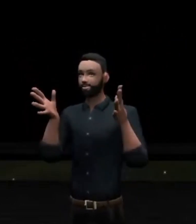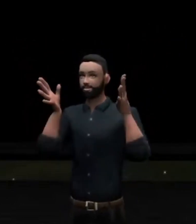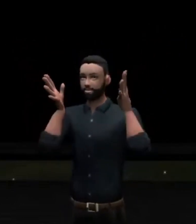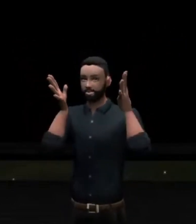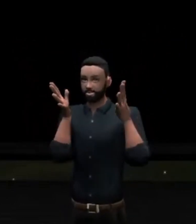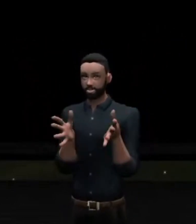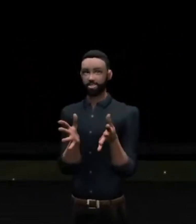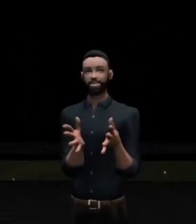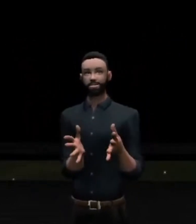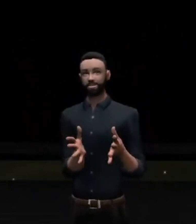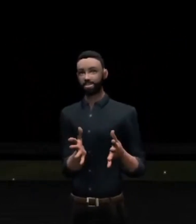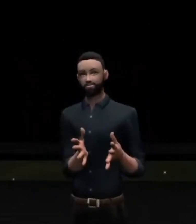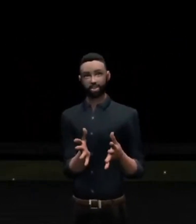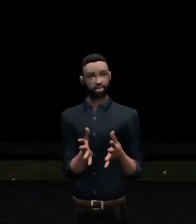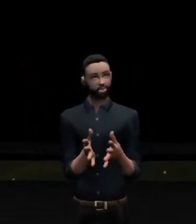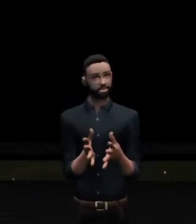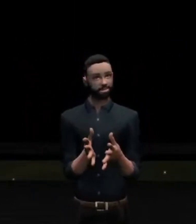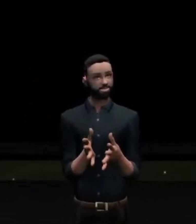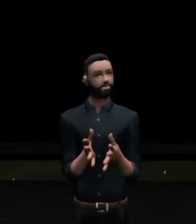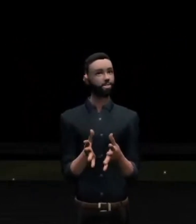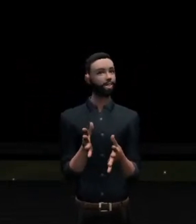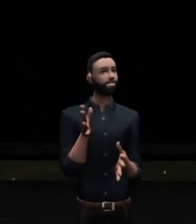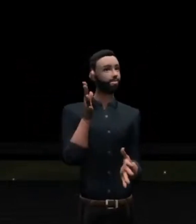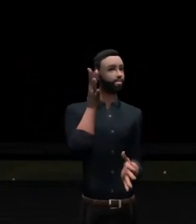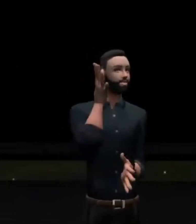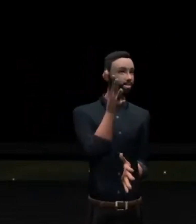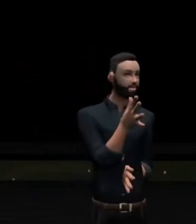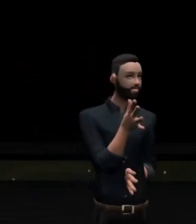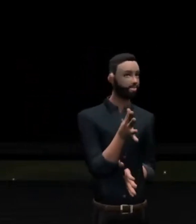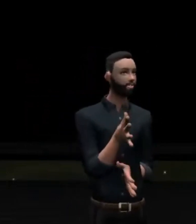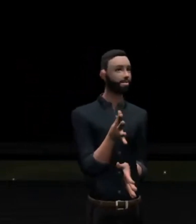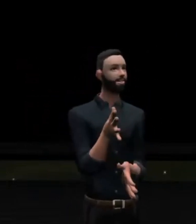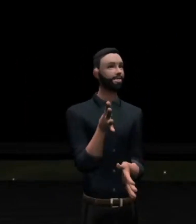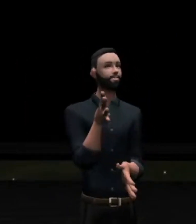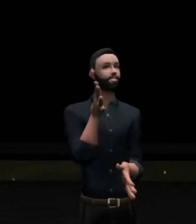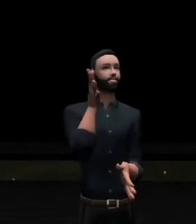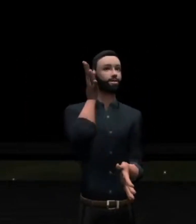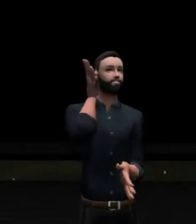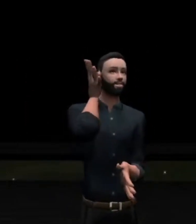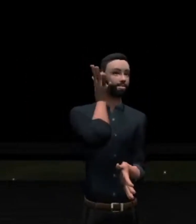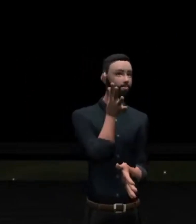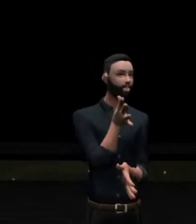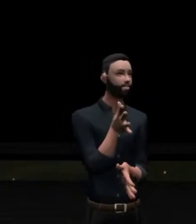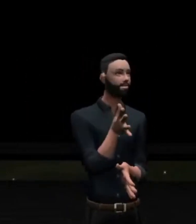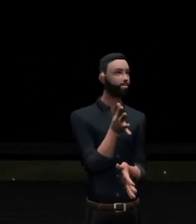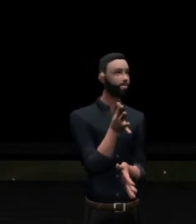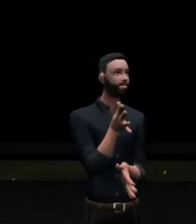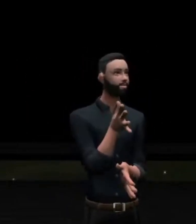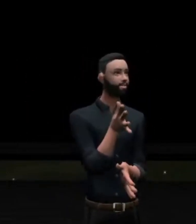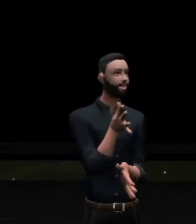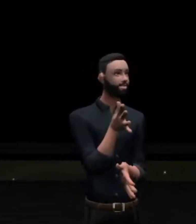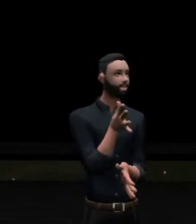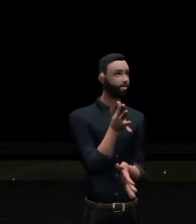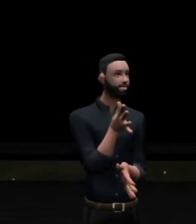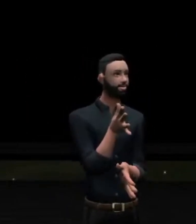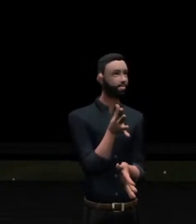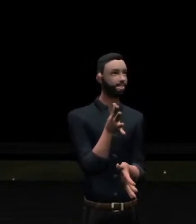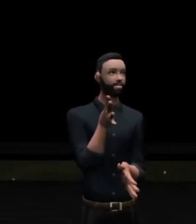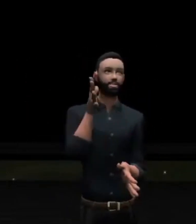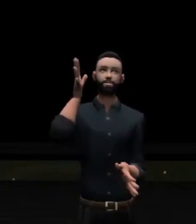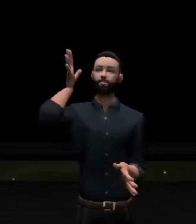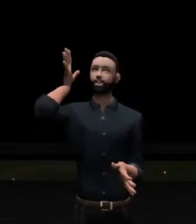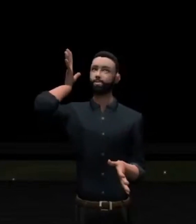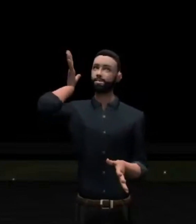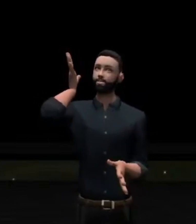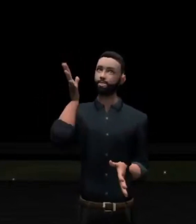ones who continue to follow Jesus Christ to the very end, to the very moment you breathe your last on this